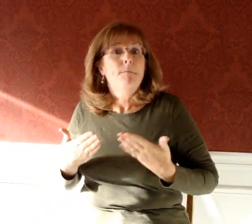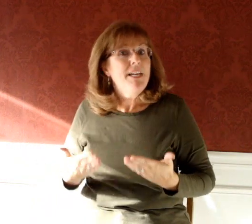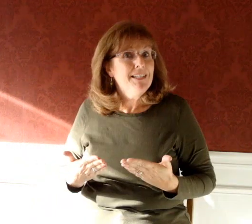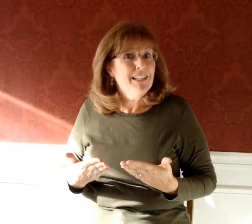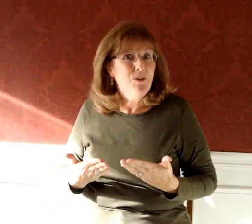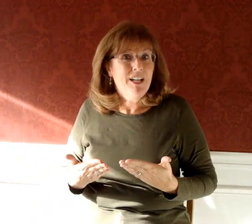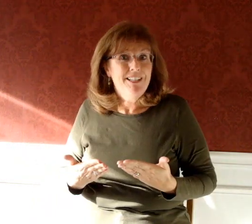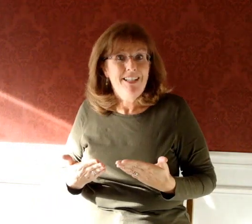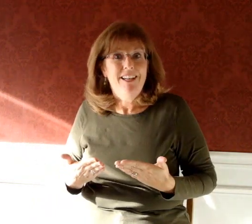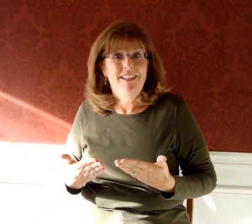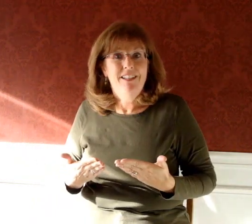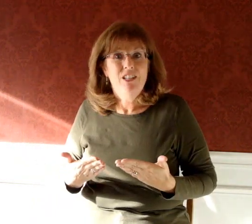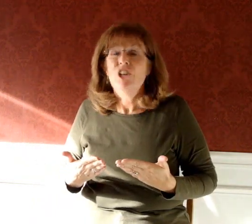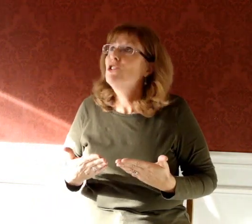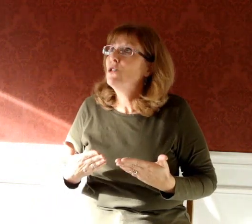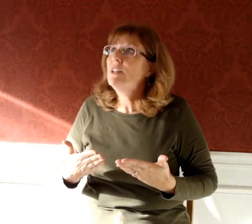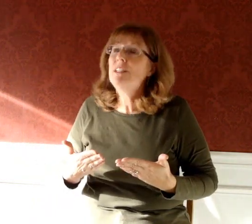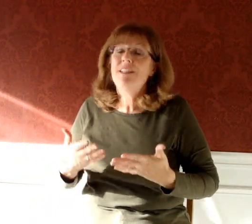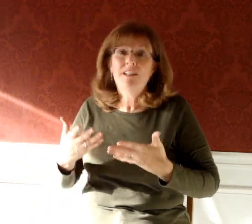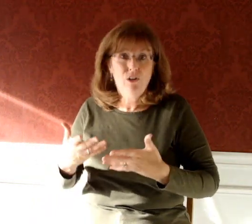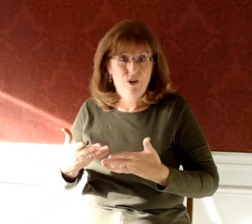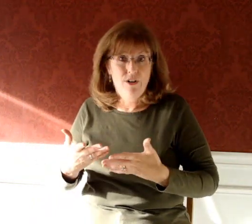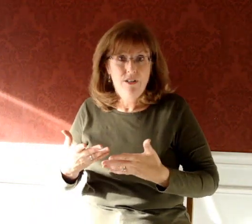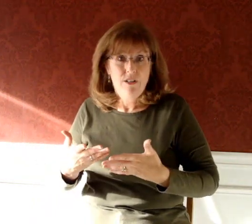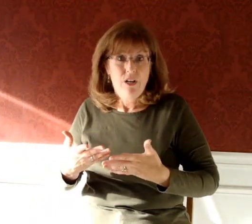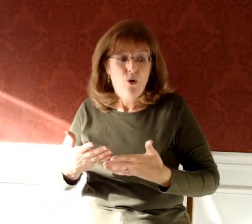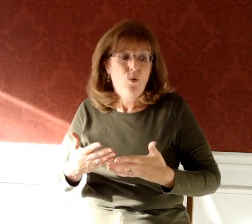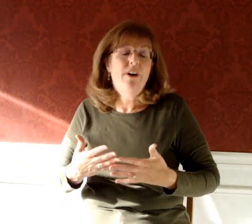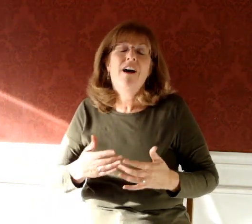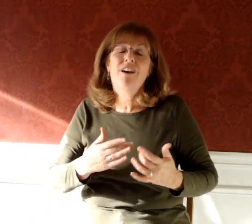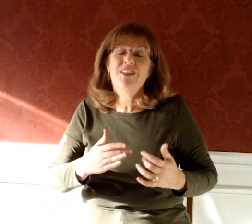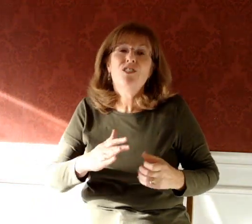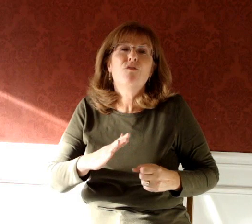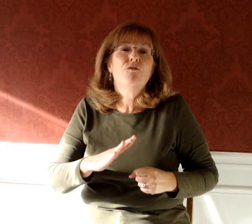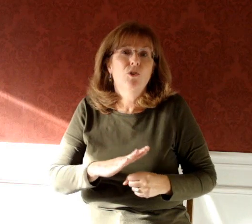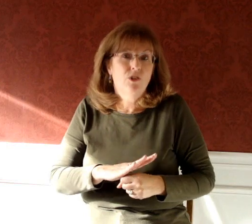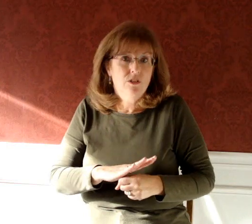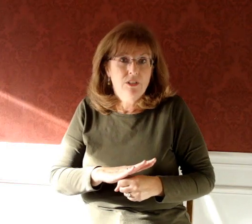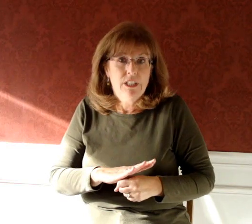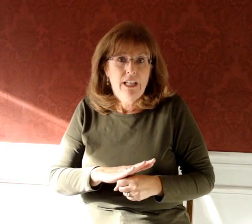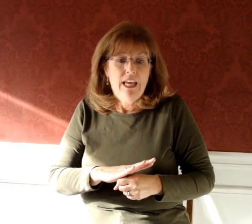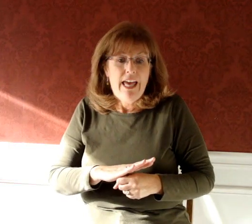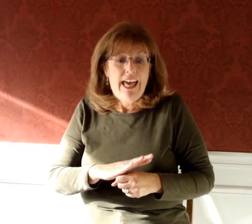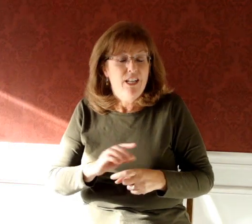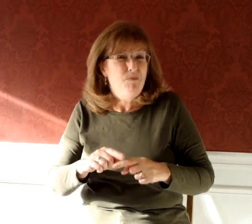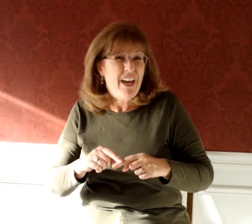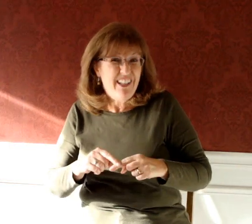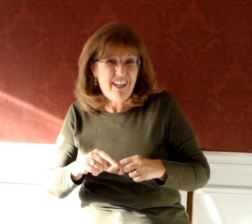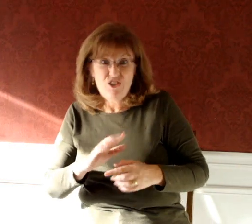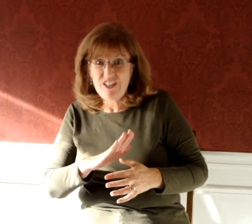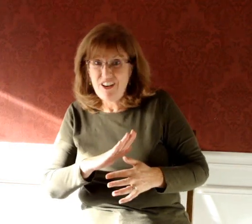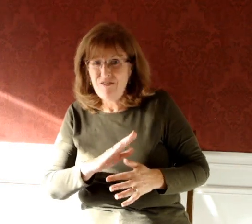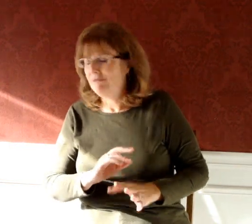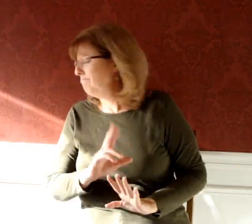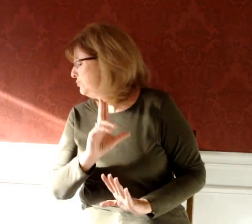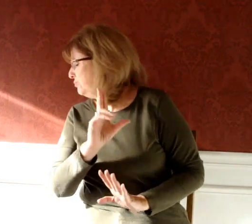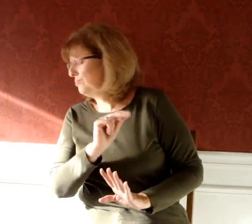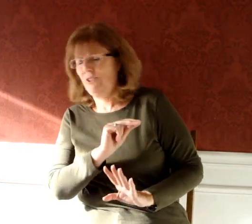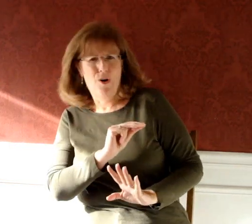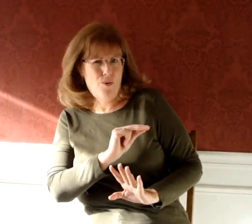Basically what I said is, trust in the Lord with a heart that's full, and depend on yourself, know.